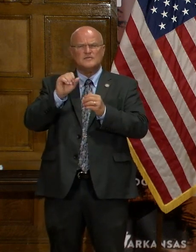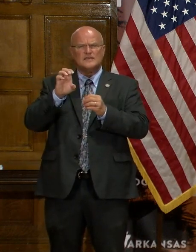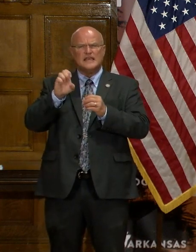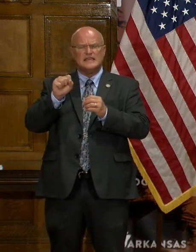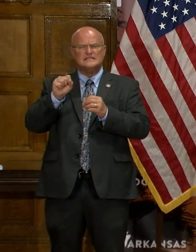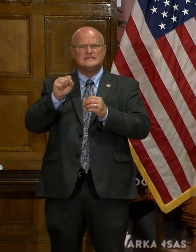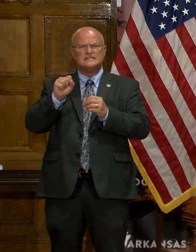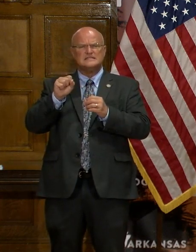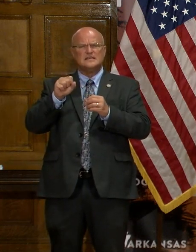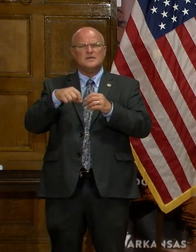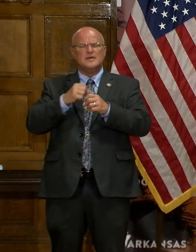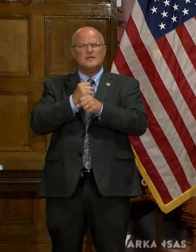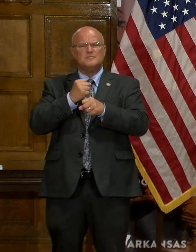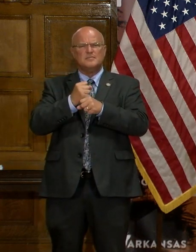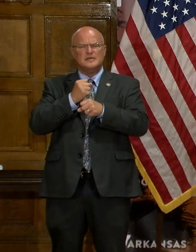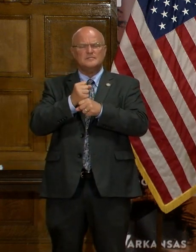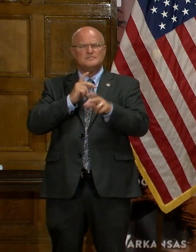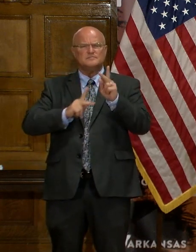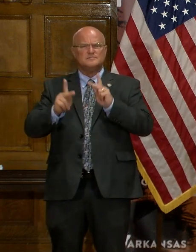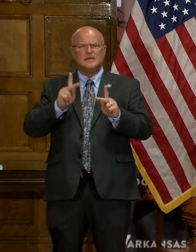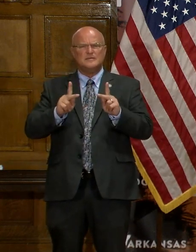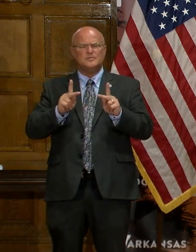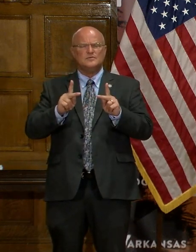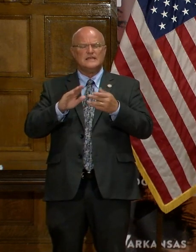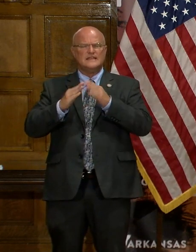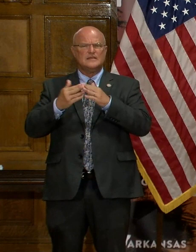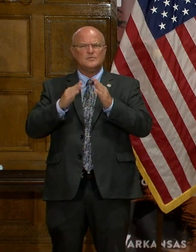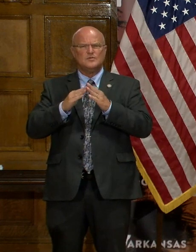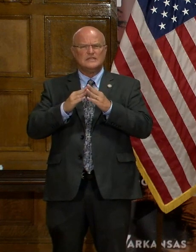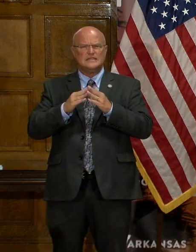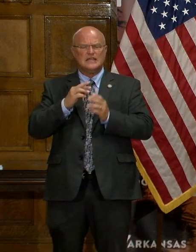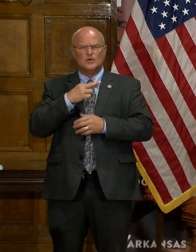the U of A putting Arkansans in community in the community at risk?